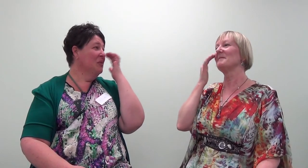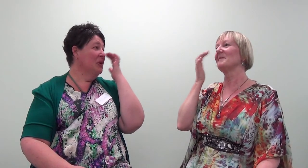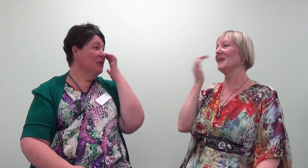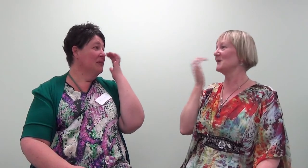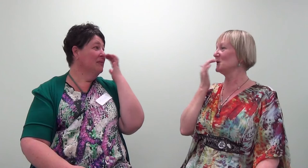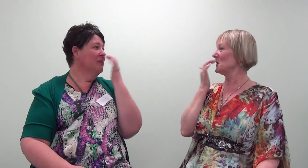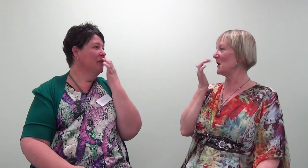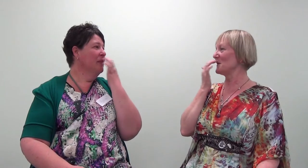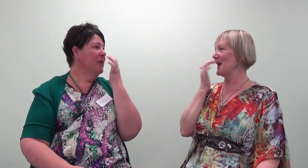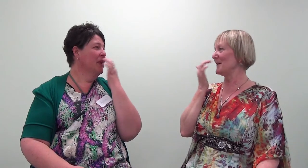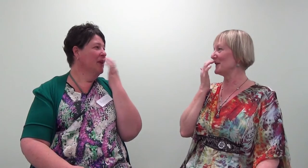They should lock me up.